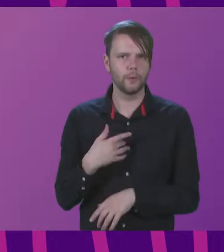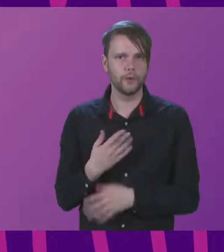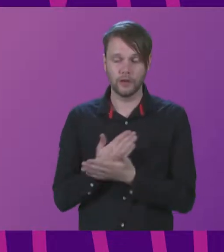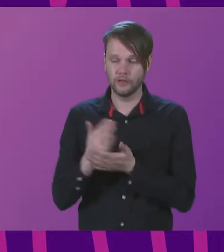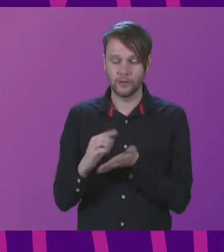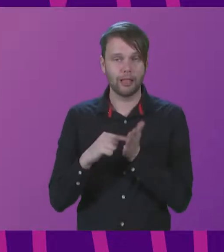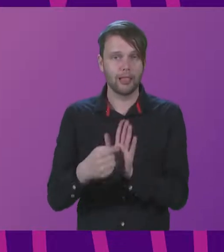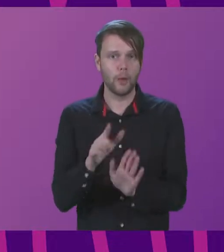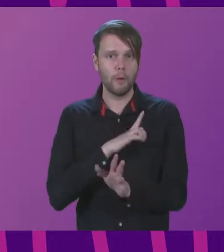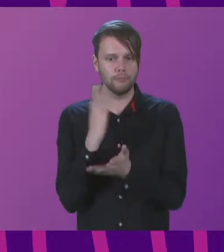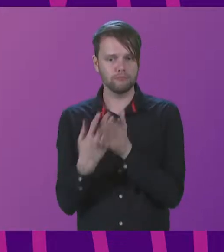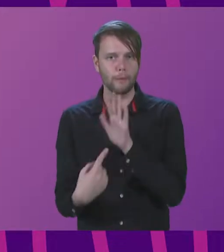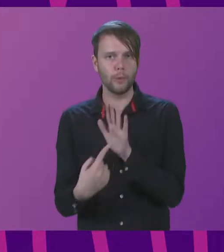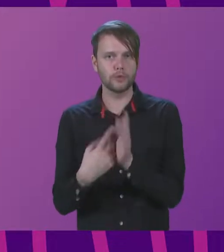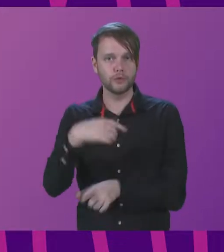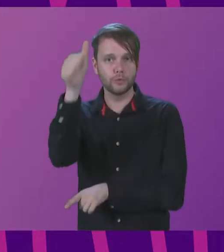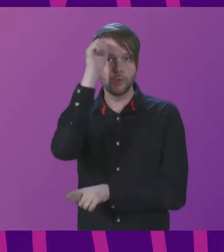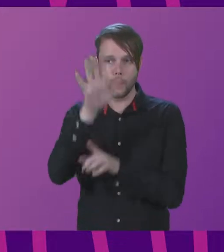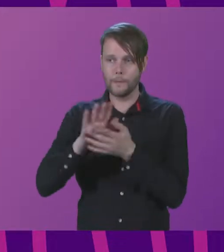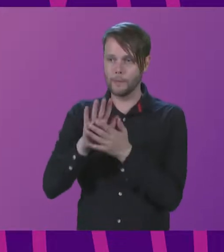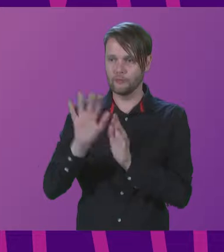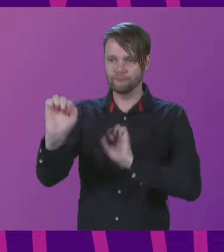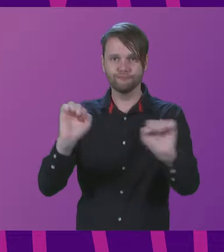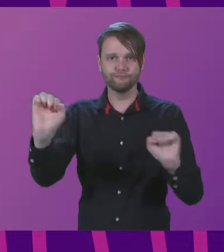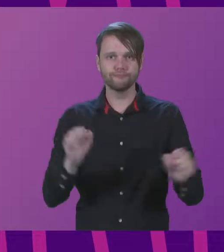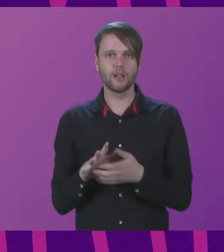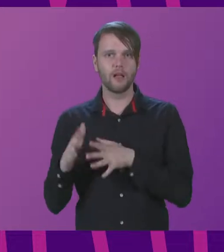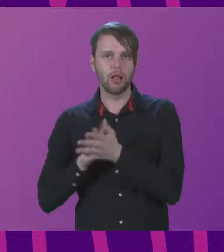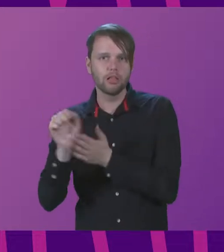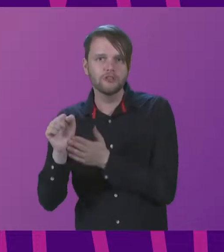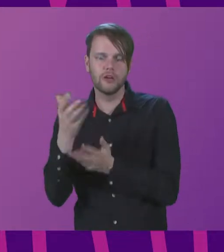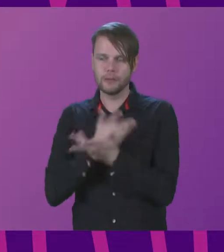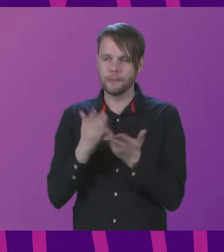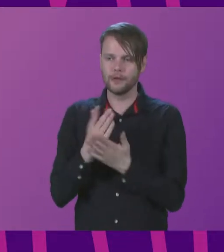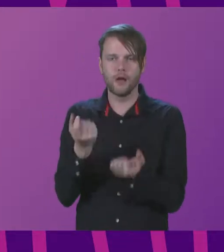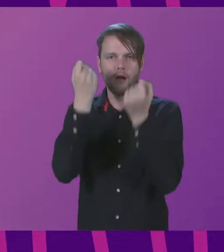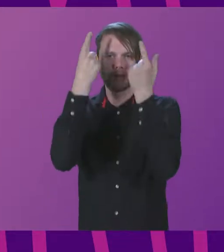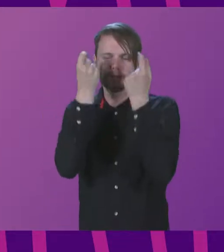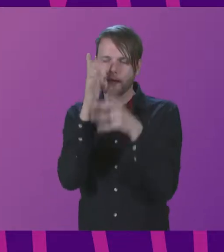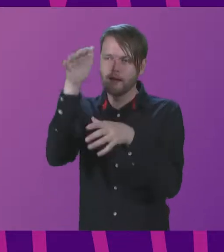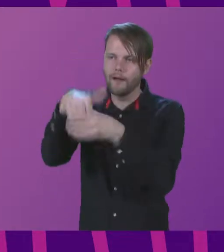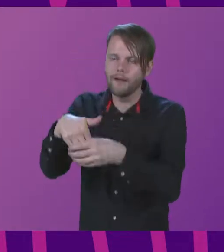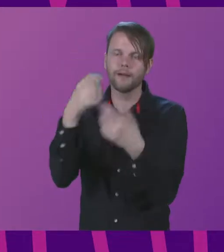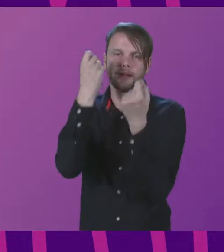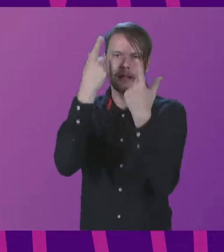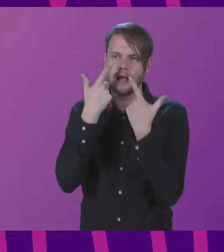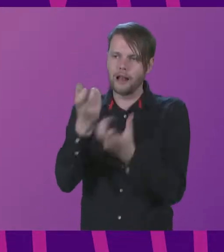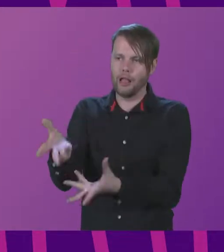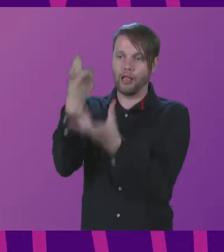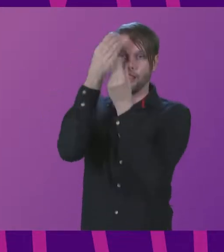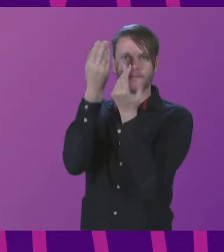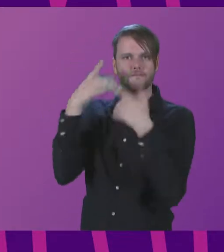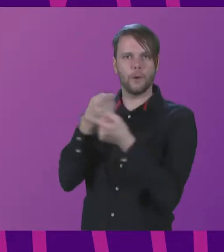it's important not just to know about others' cultures, but to take the time to make sure we understand them and to see what we can learn